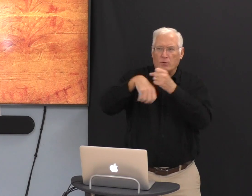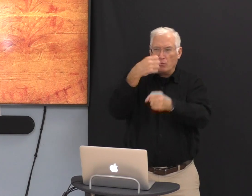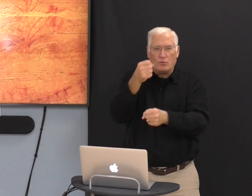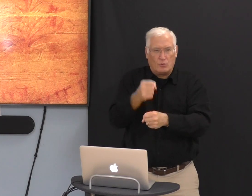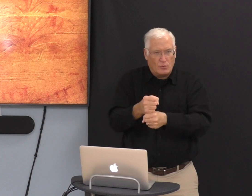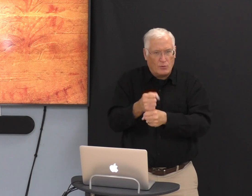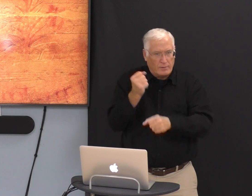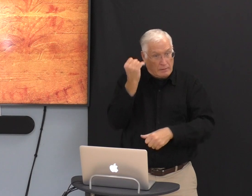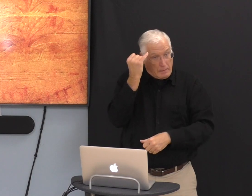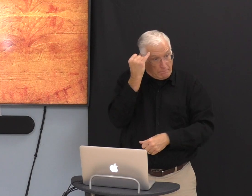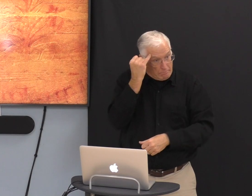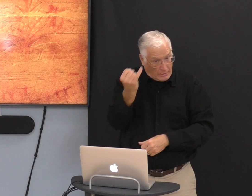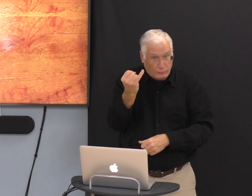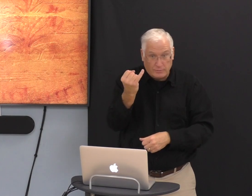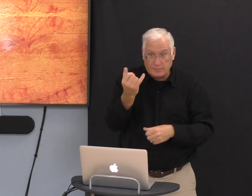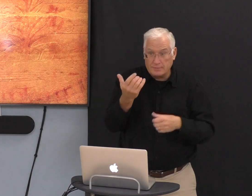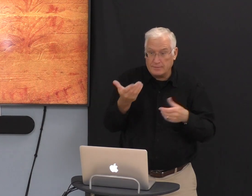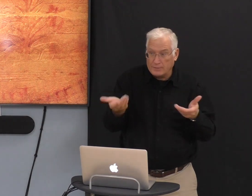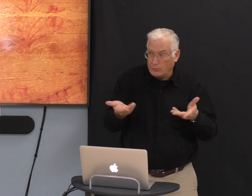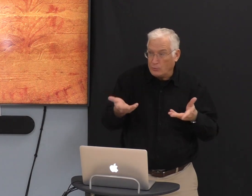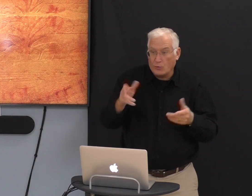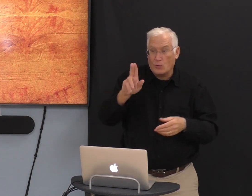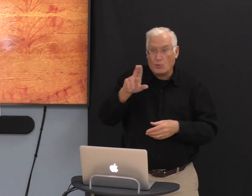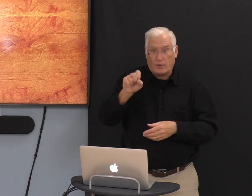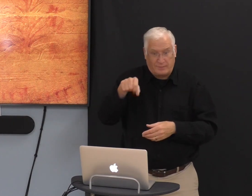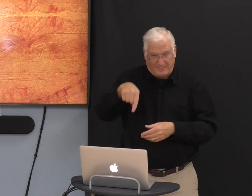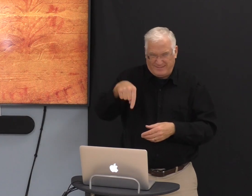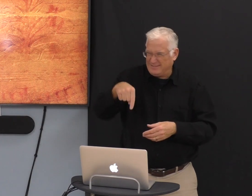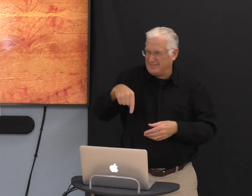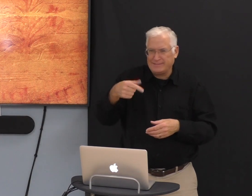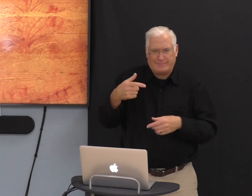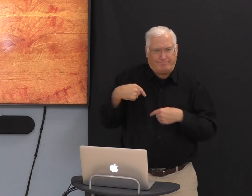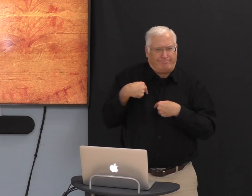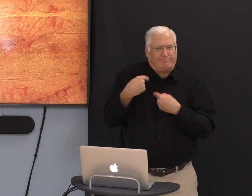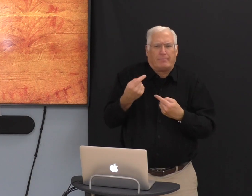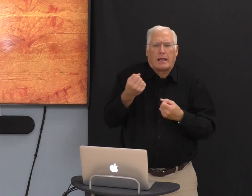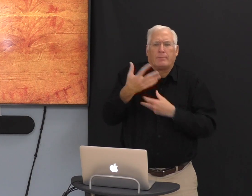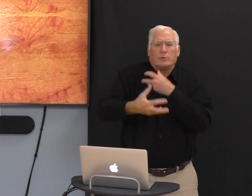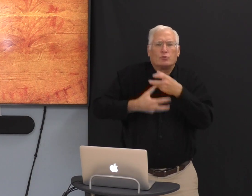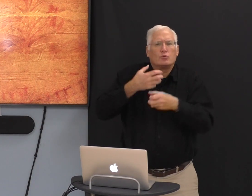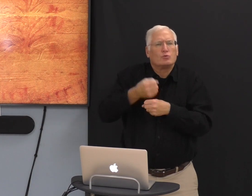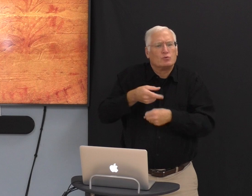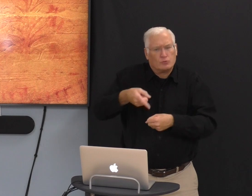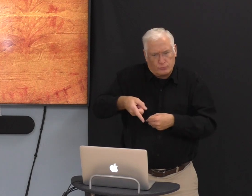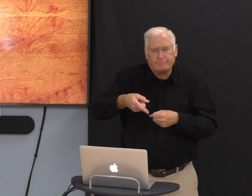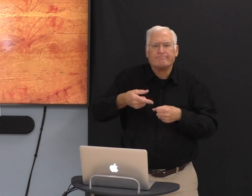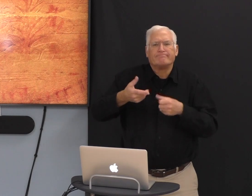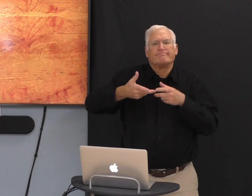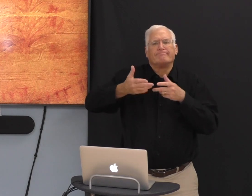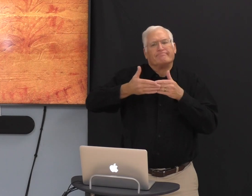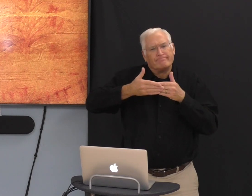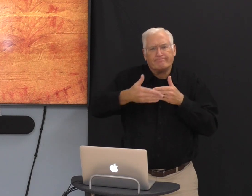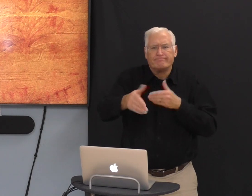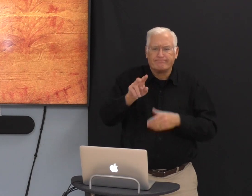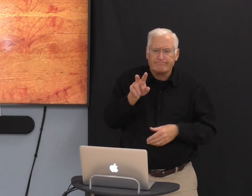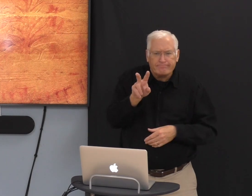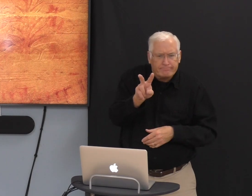before there, before him, it was 400 years of silence. You know, so in the United States,